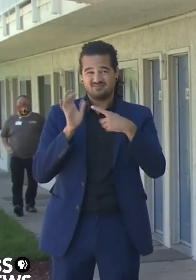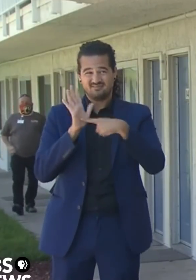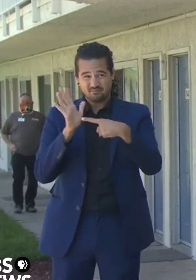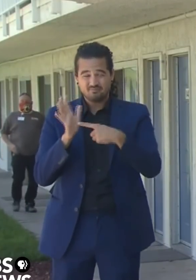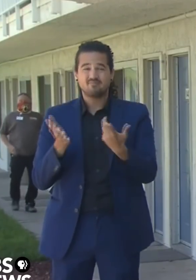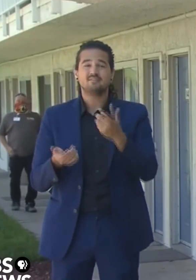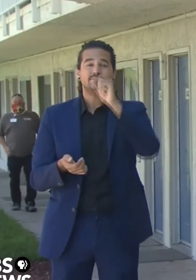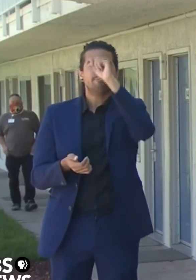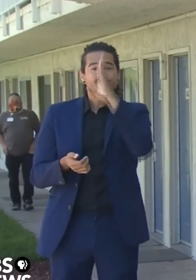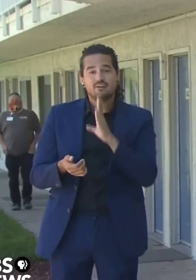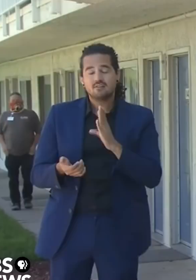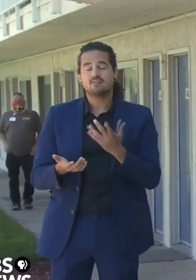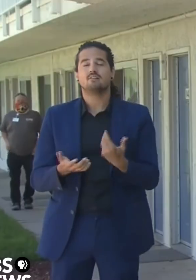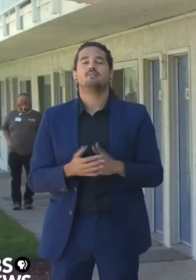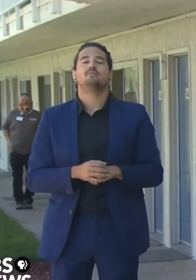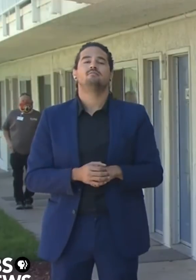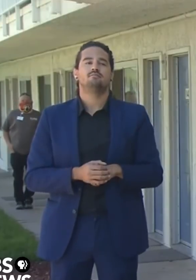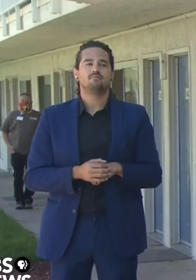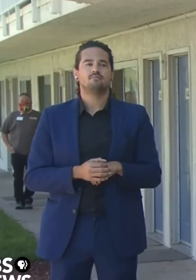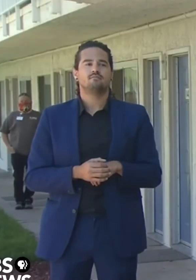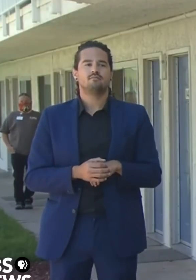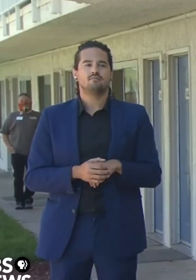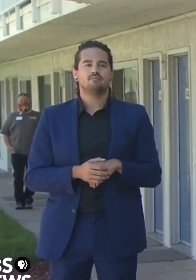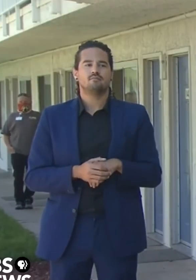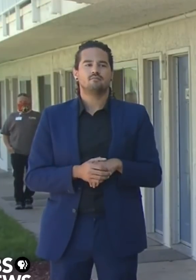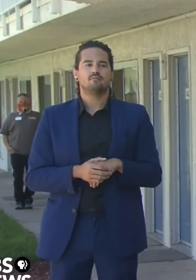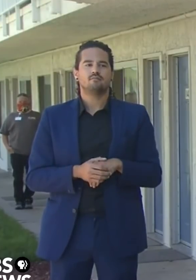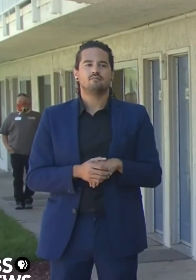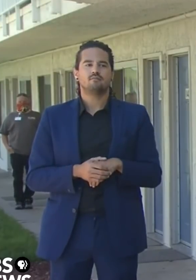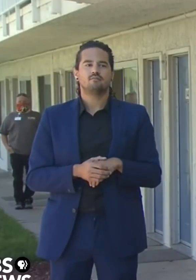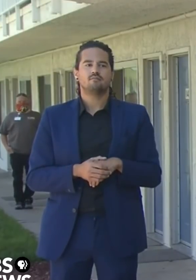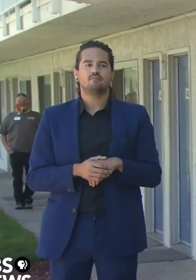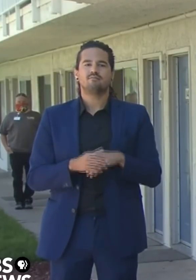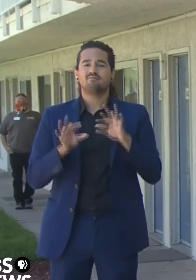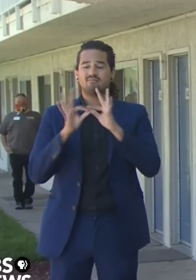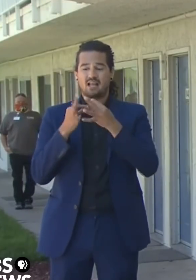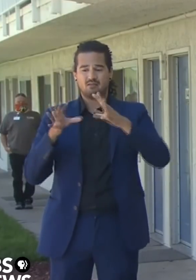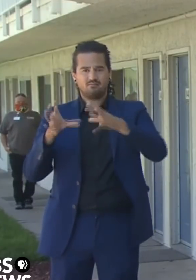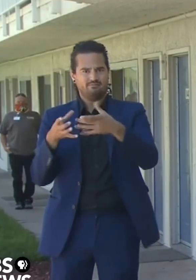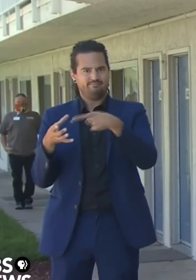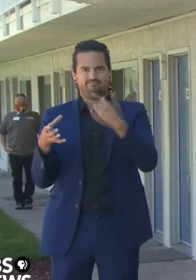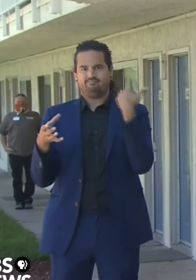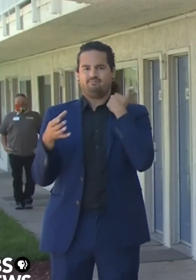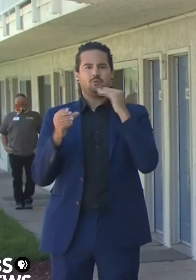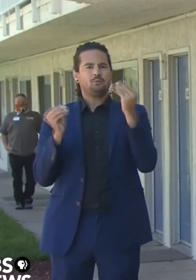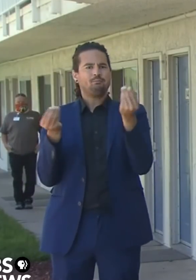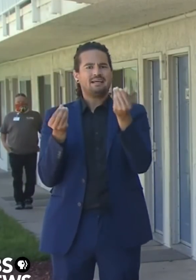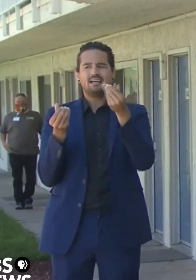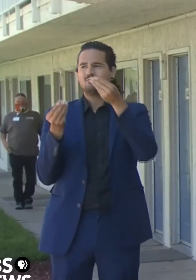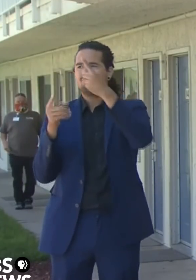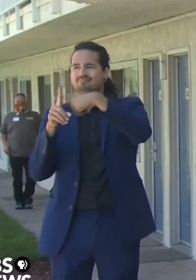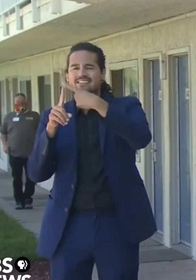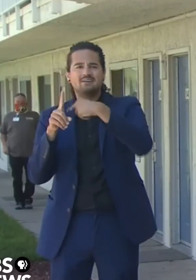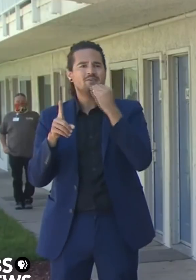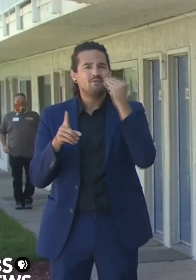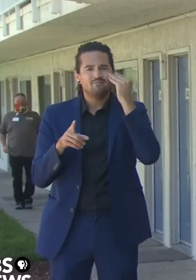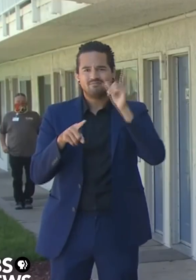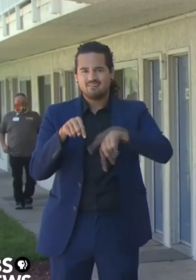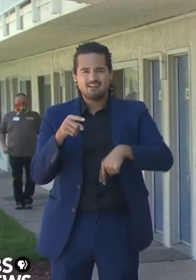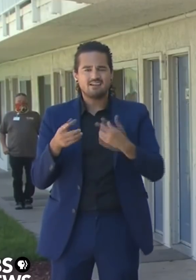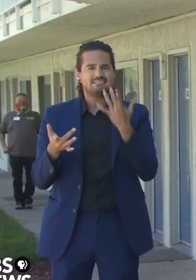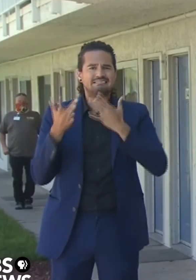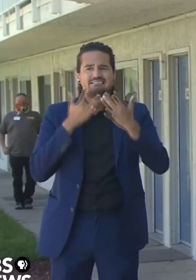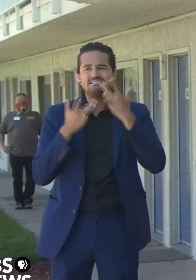in encampments, end up on streets and sidewalks and congregate facilities, shelters large and small all across the state of